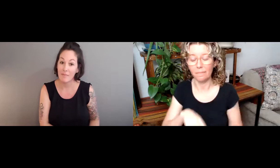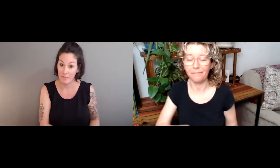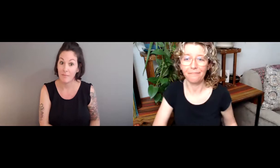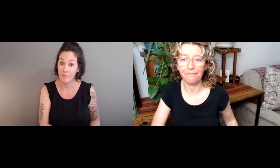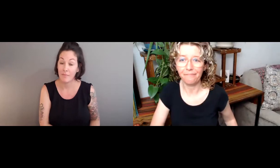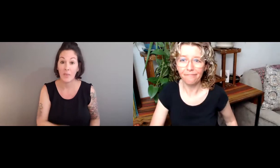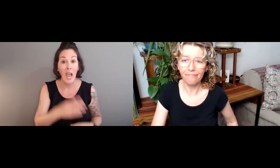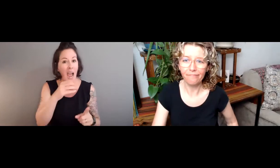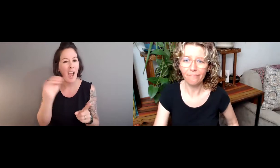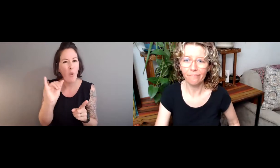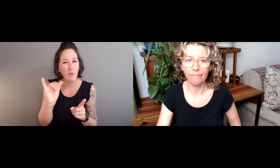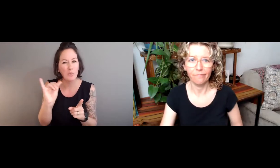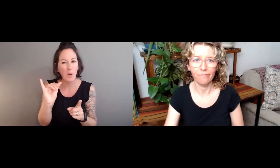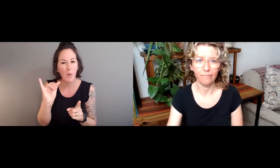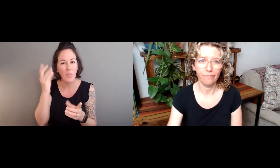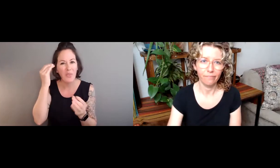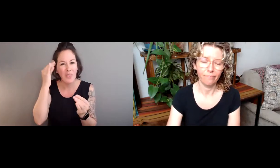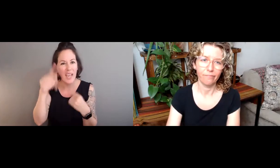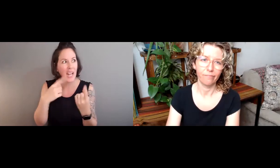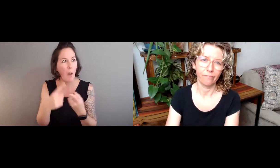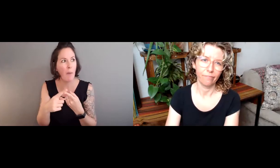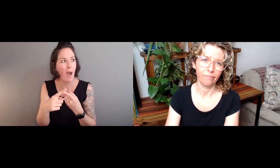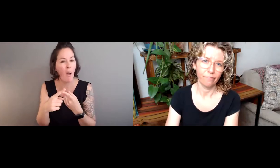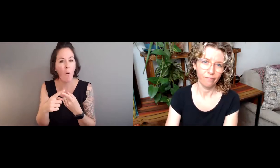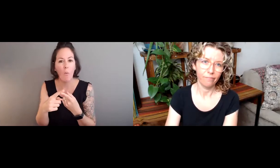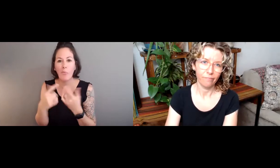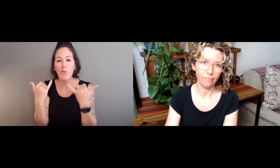you work on the data collection. I think that's a really important piece.